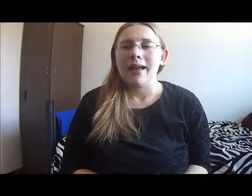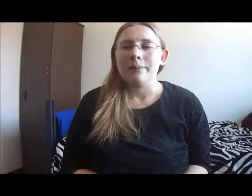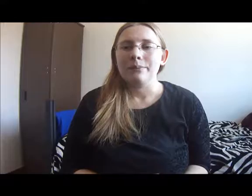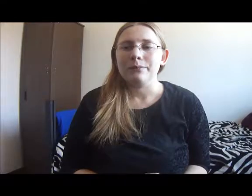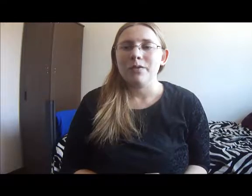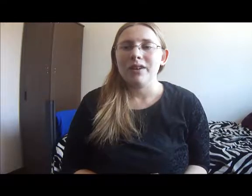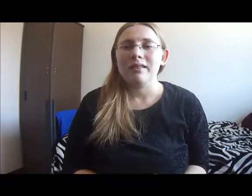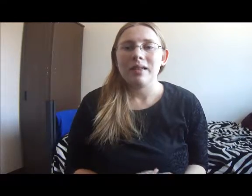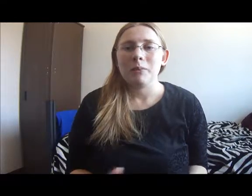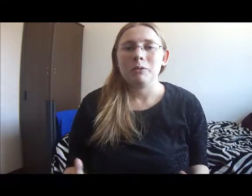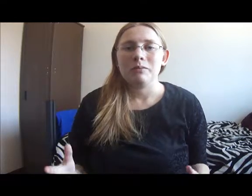For example,